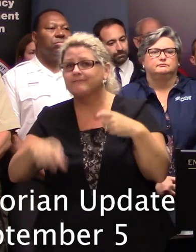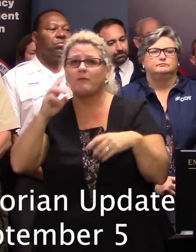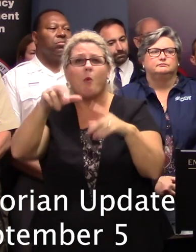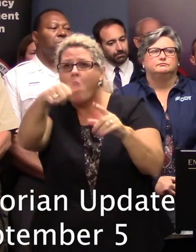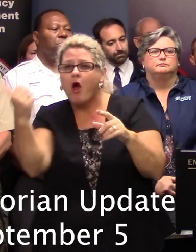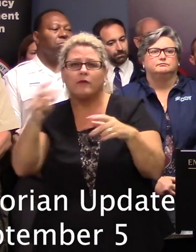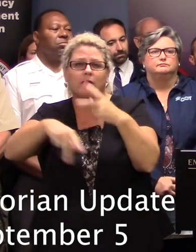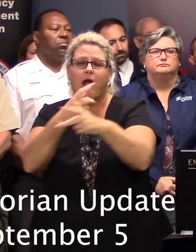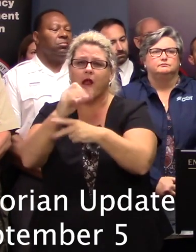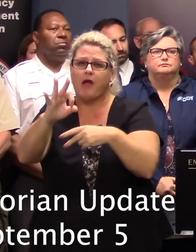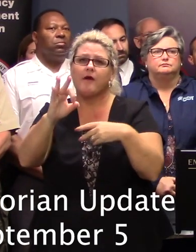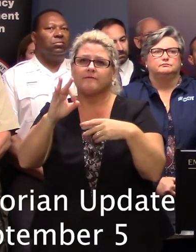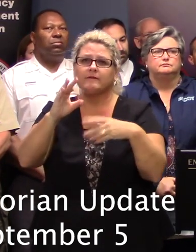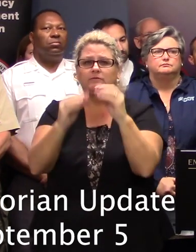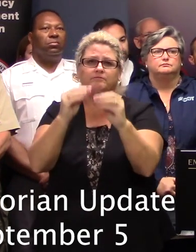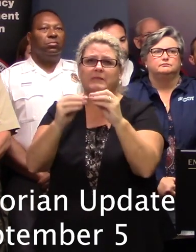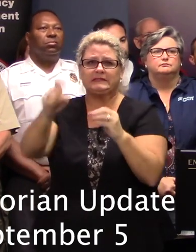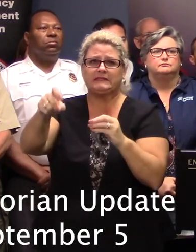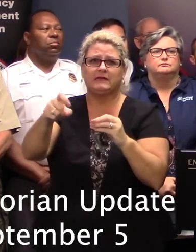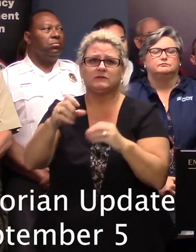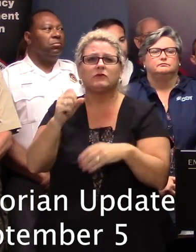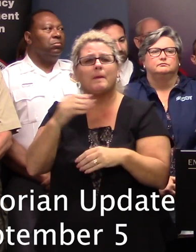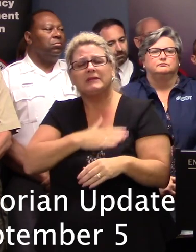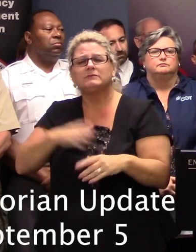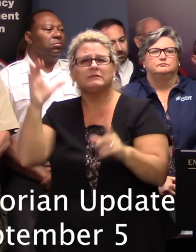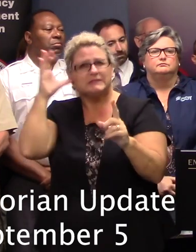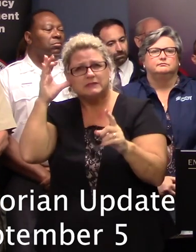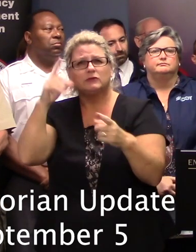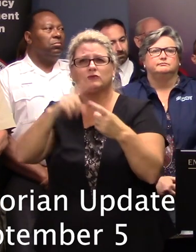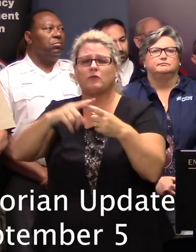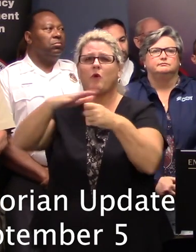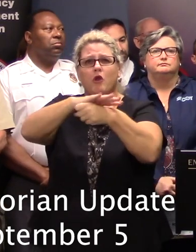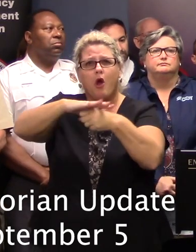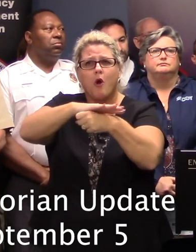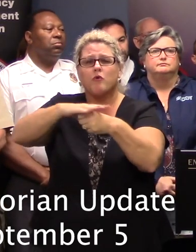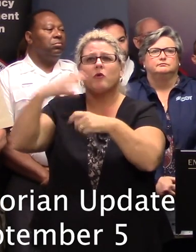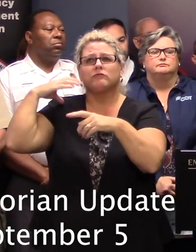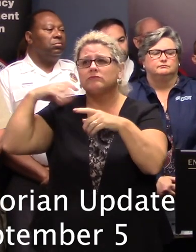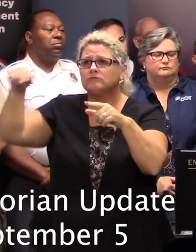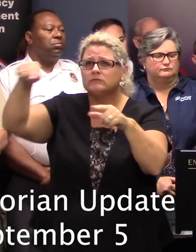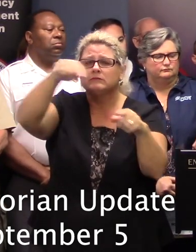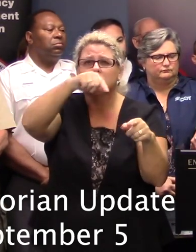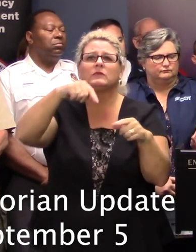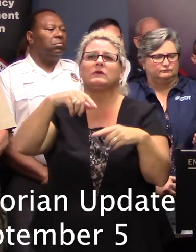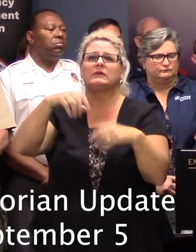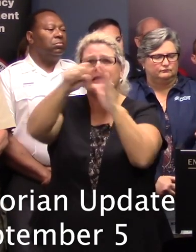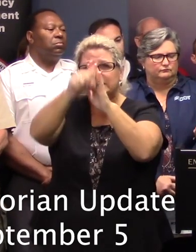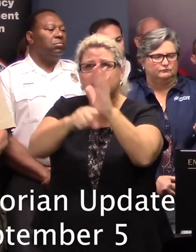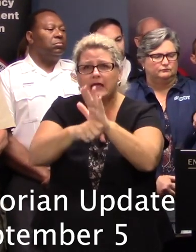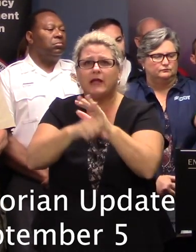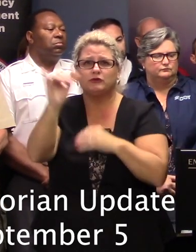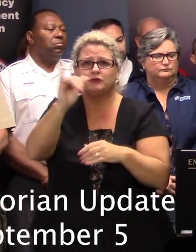of other dangers. So, please listen to the local and the state authorities, and we'll give you our best estimate of what it's safe